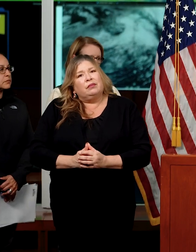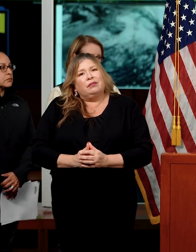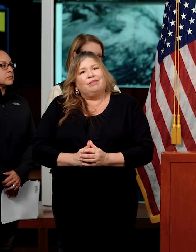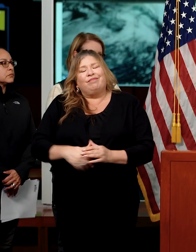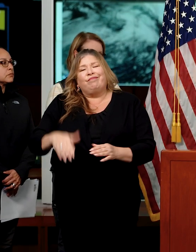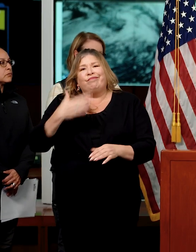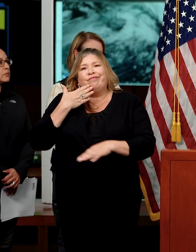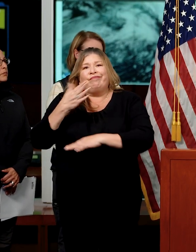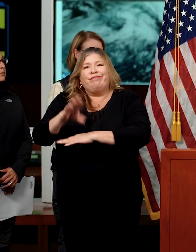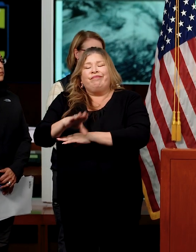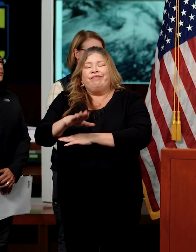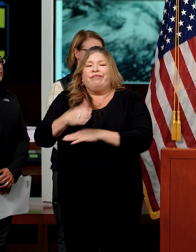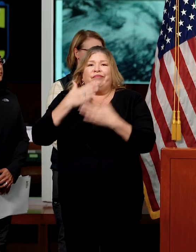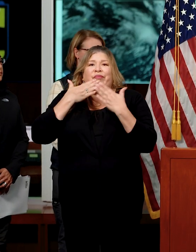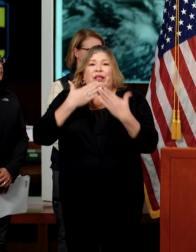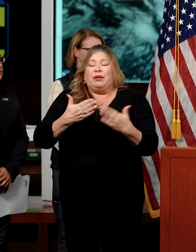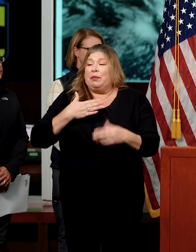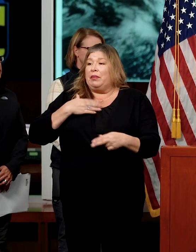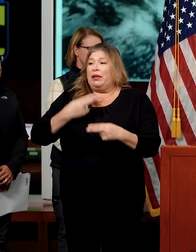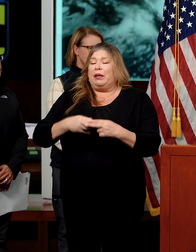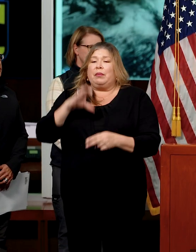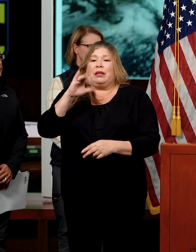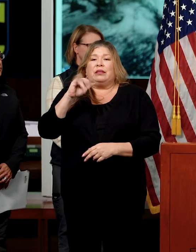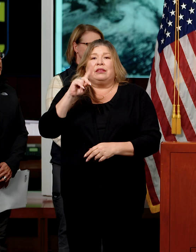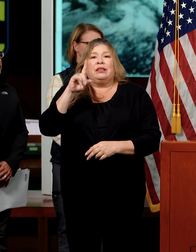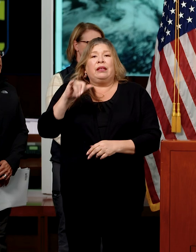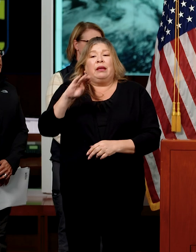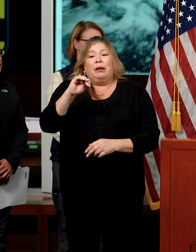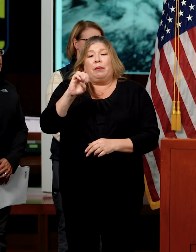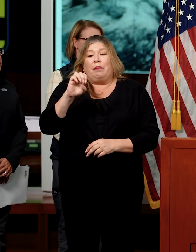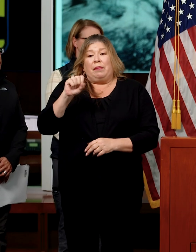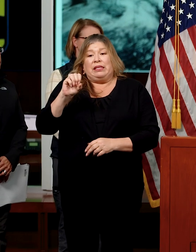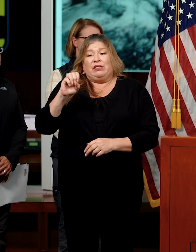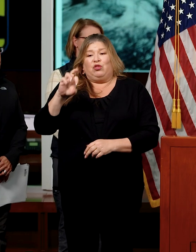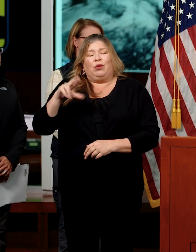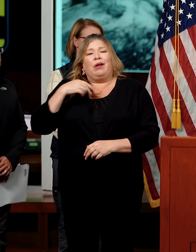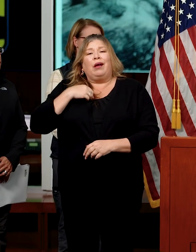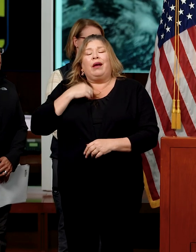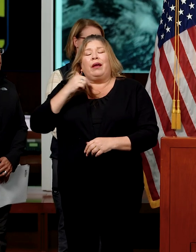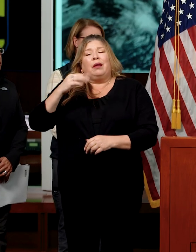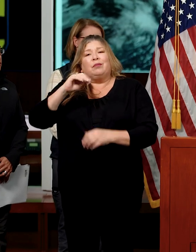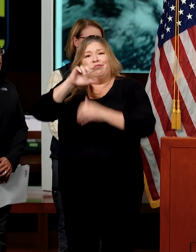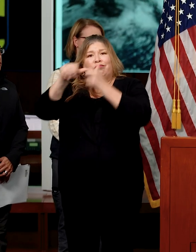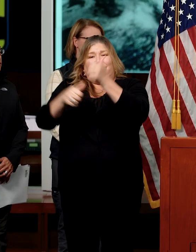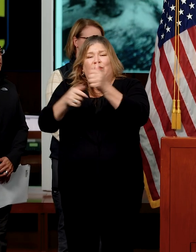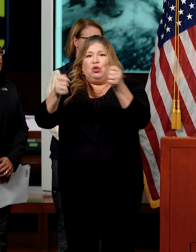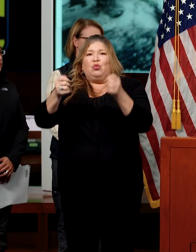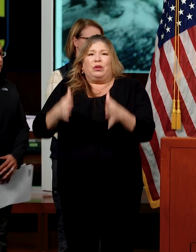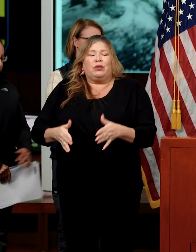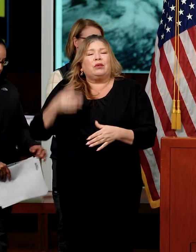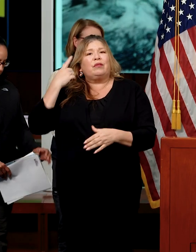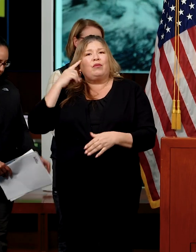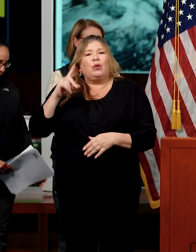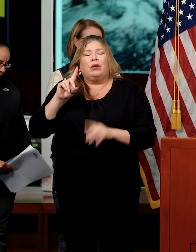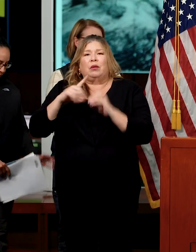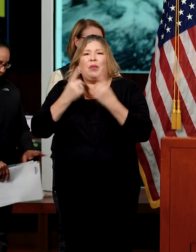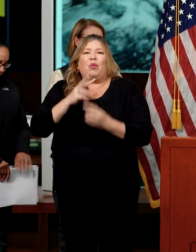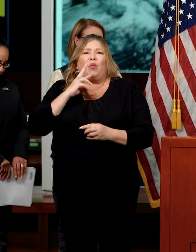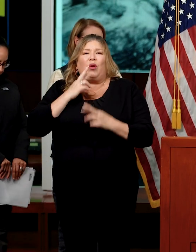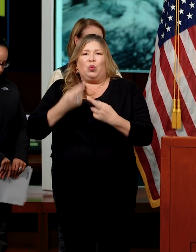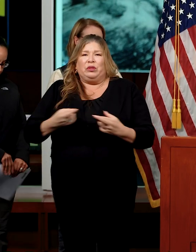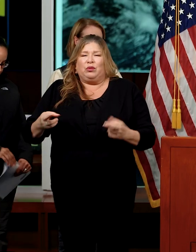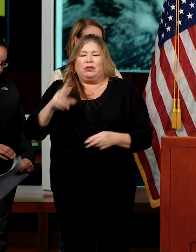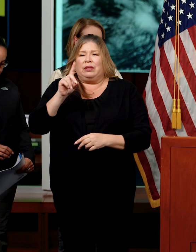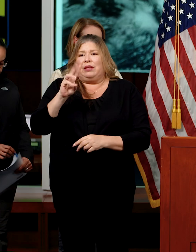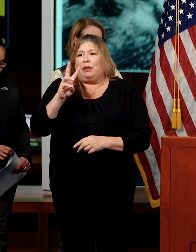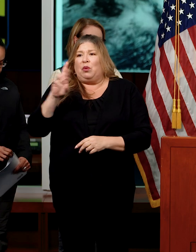Good afternoon, everyone, and thank you. My name is Cindy Messer. I am the lead deputy director at the Department of Water Resources. And for